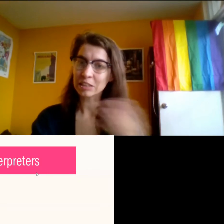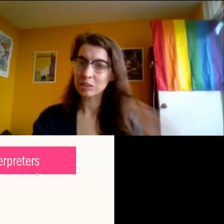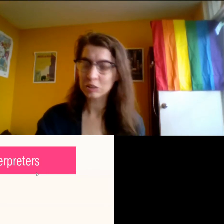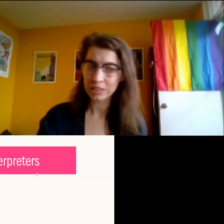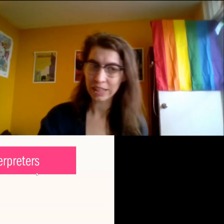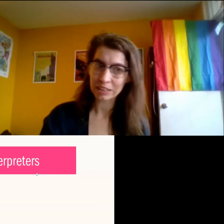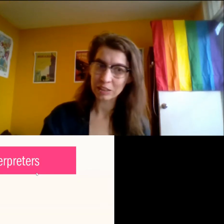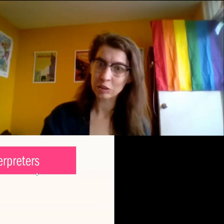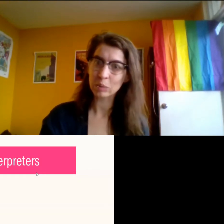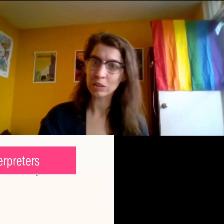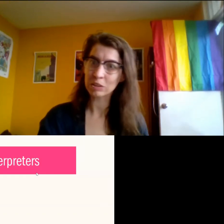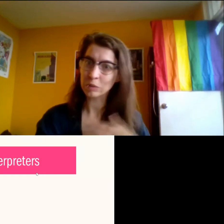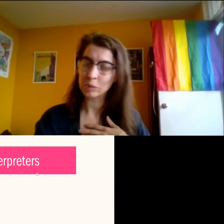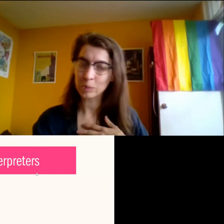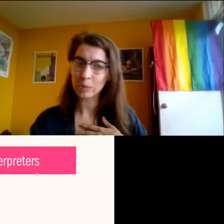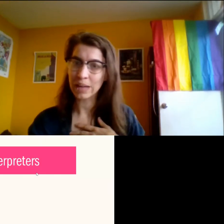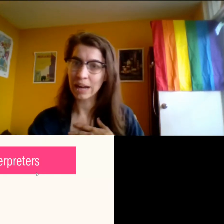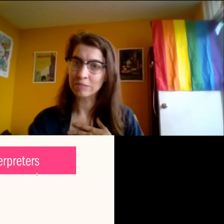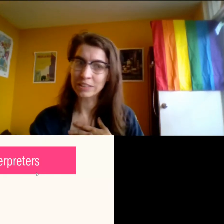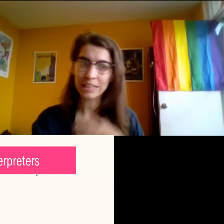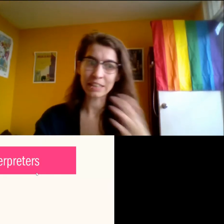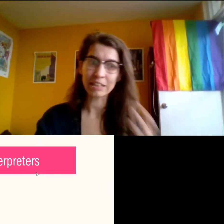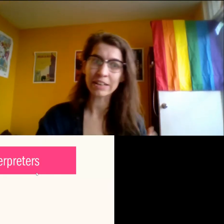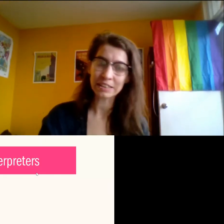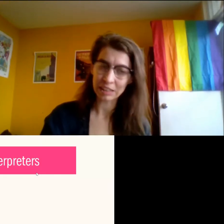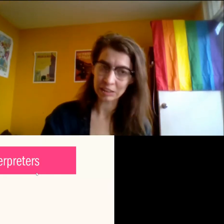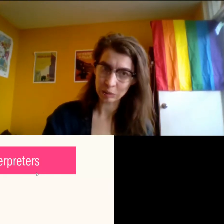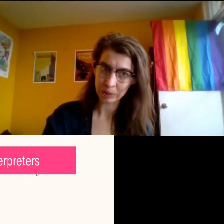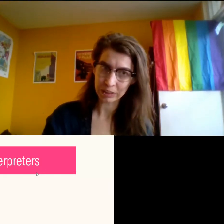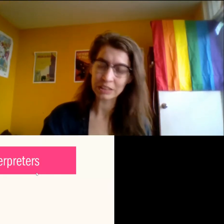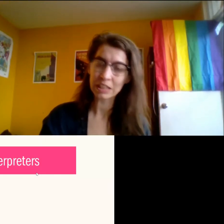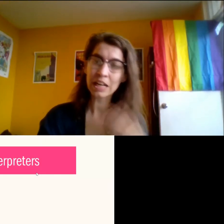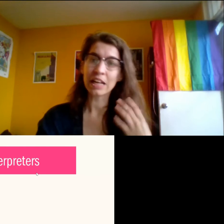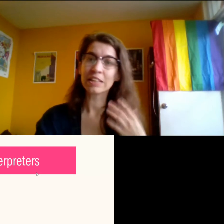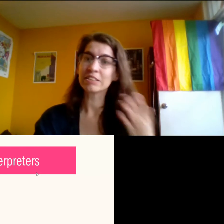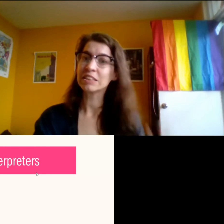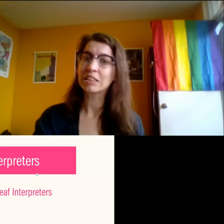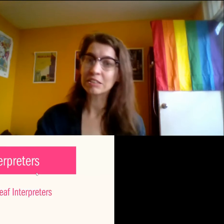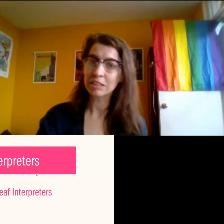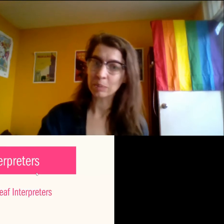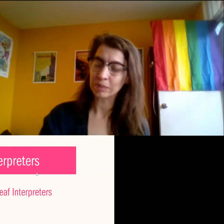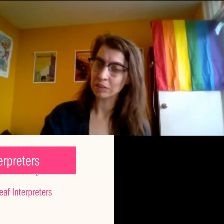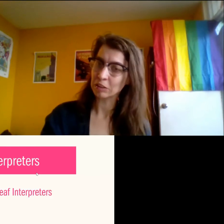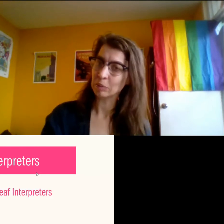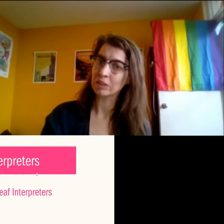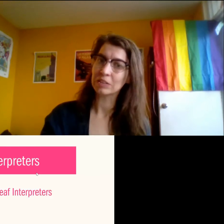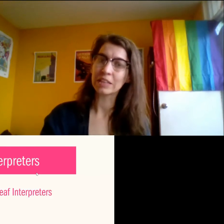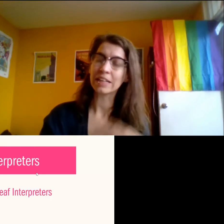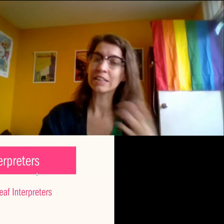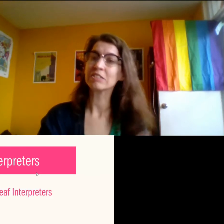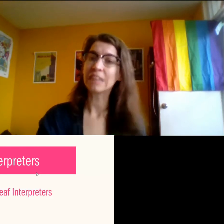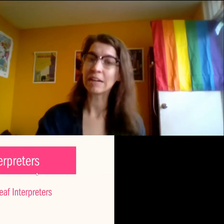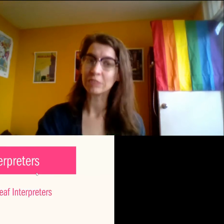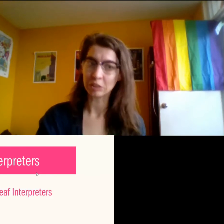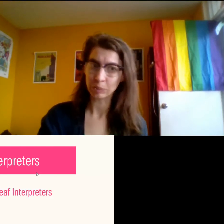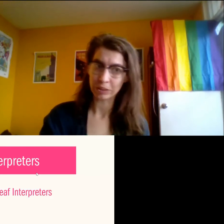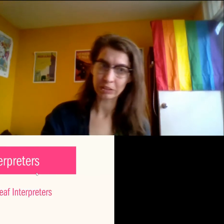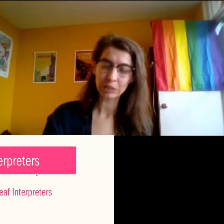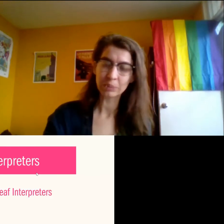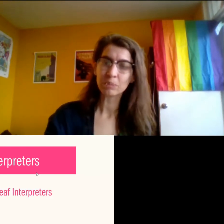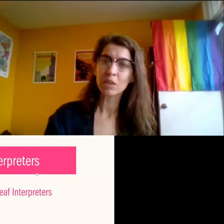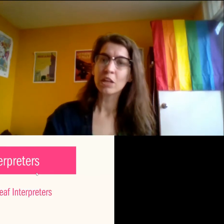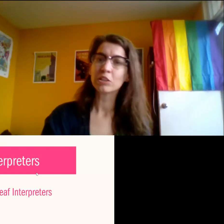the, like the two wonderful people we have today. They're ASL interpreters. There's another type of interpreters and they are deaf